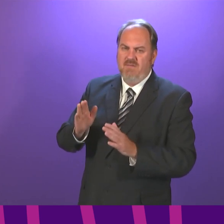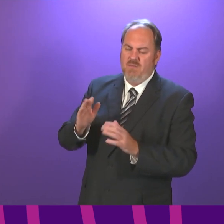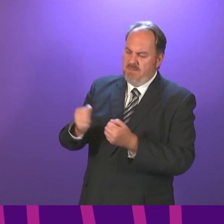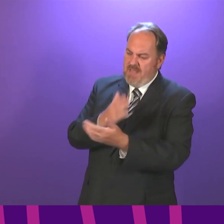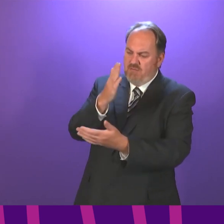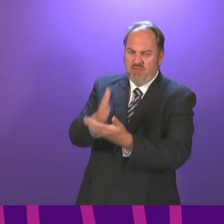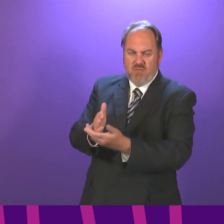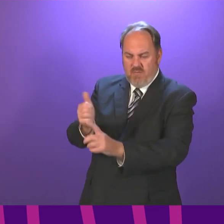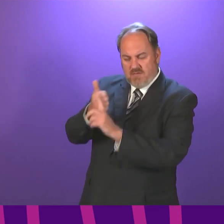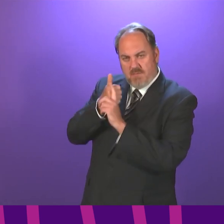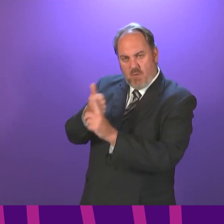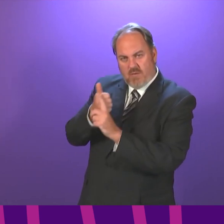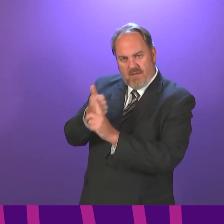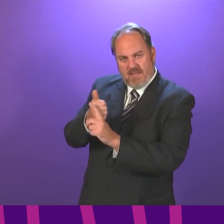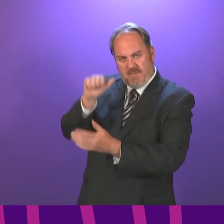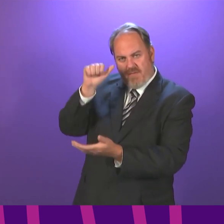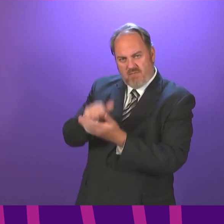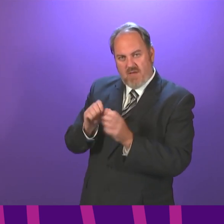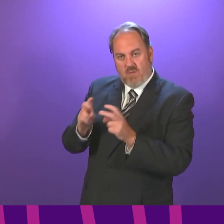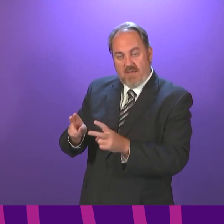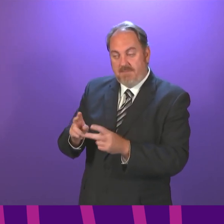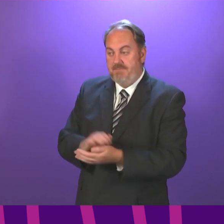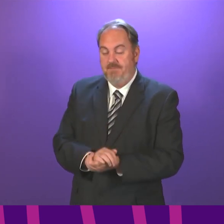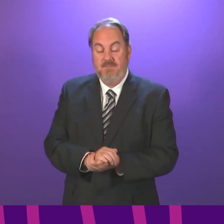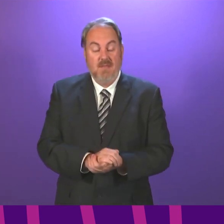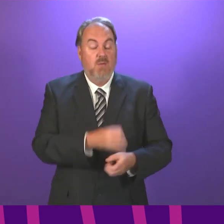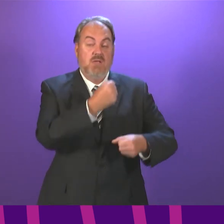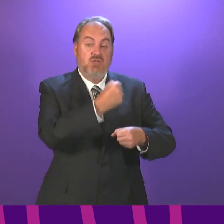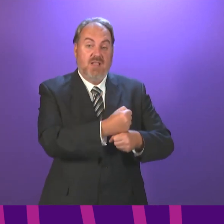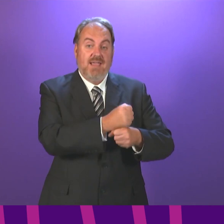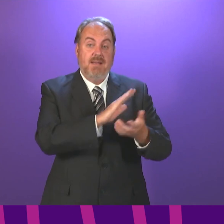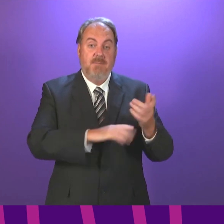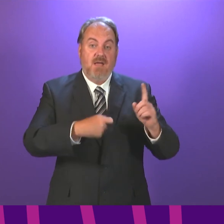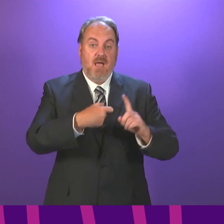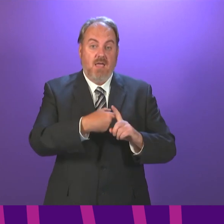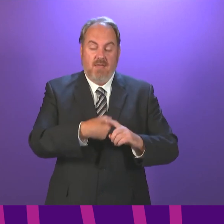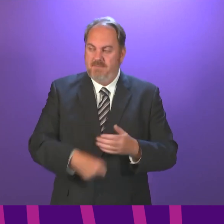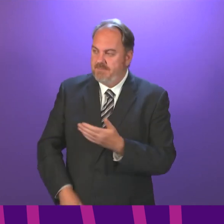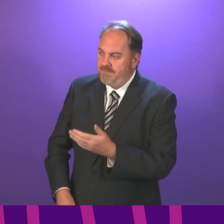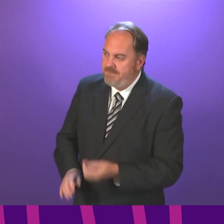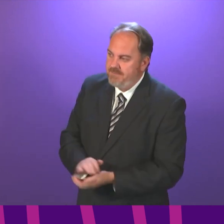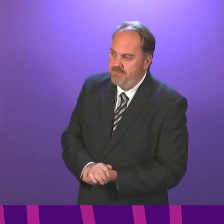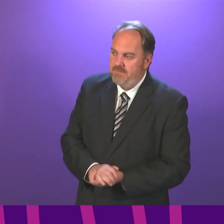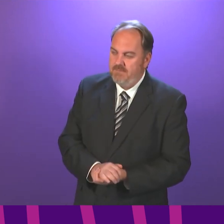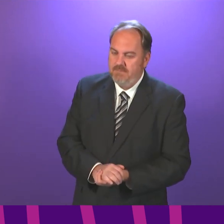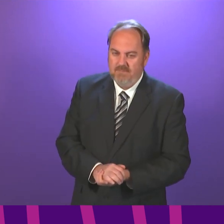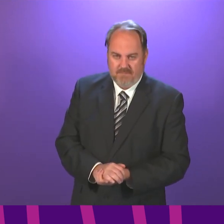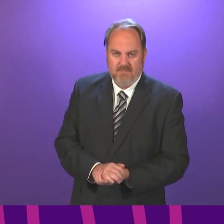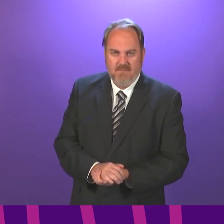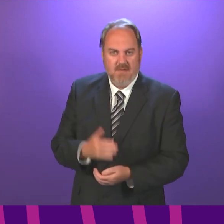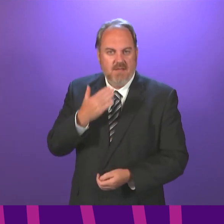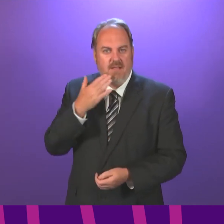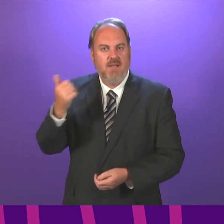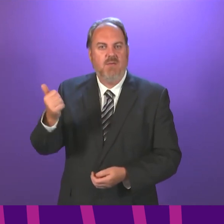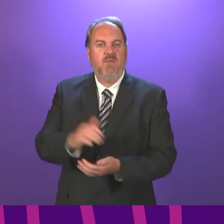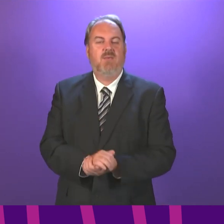effectively as possible. Ms. Julian McKay, to be followed by Jacquie Dunbar. Jacquie Thank you, Presiding